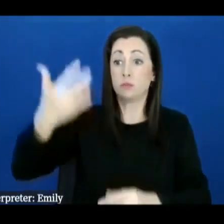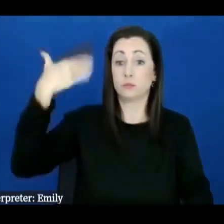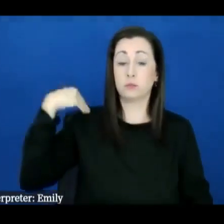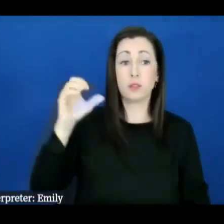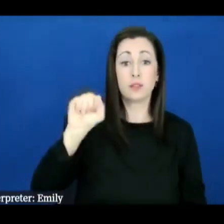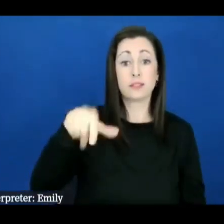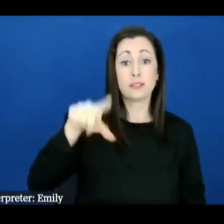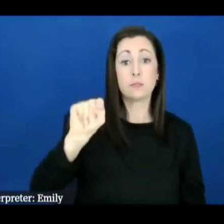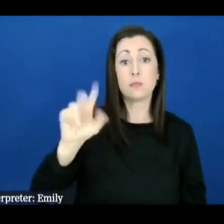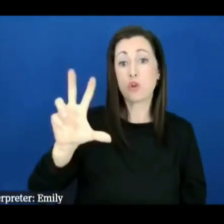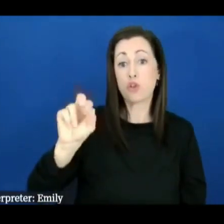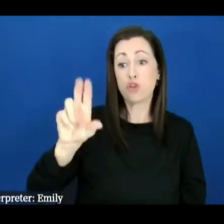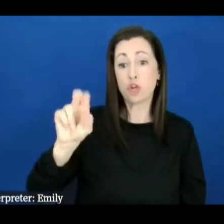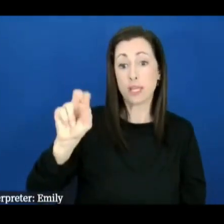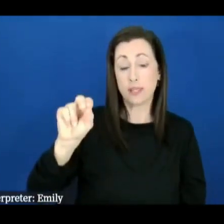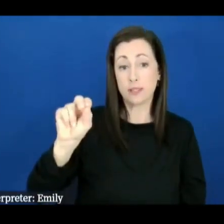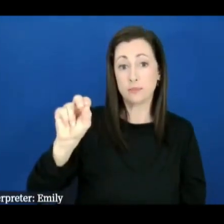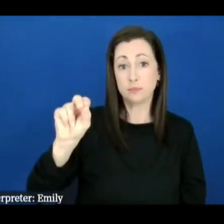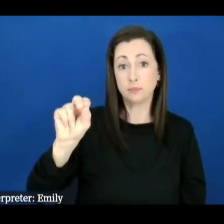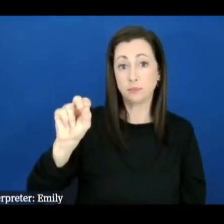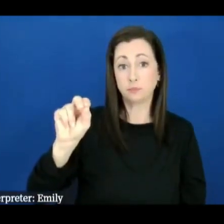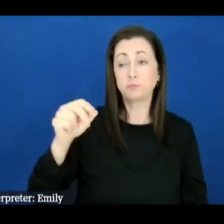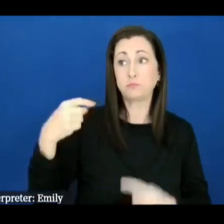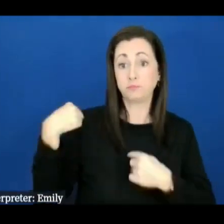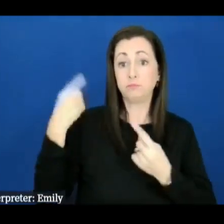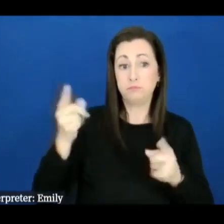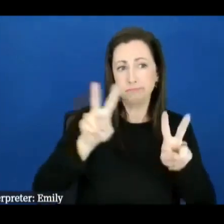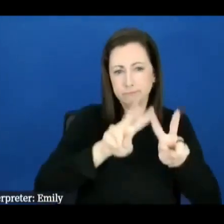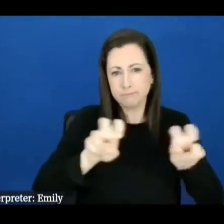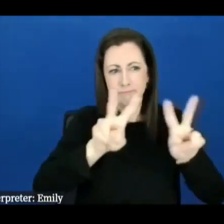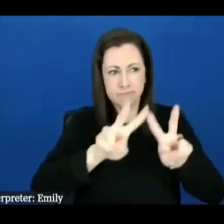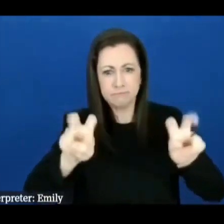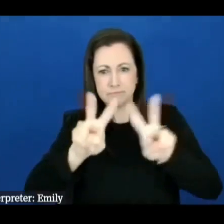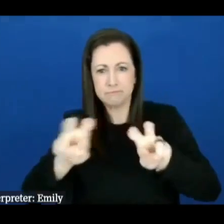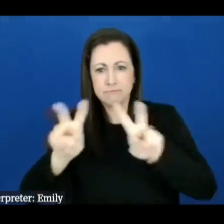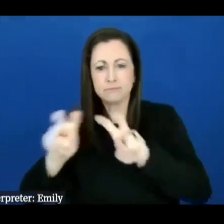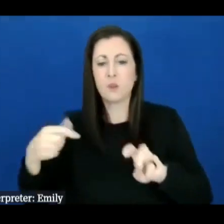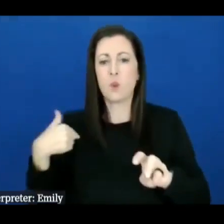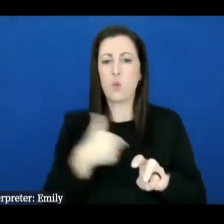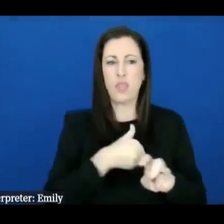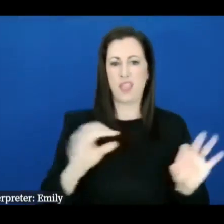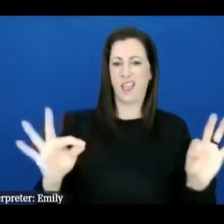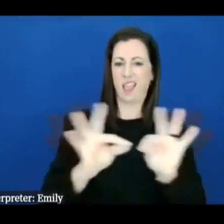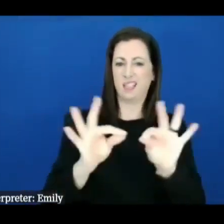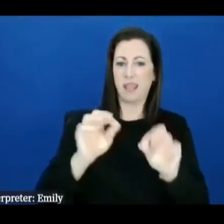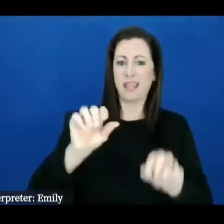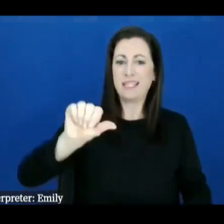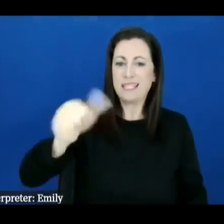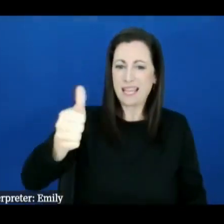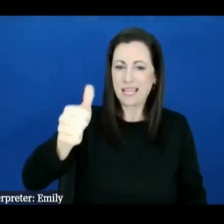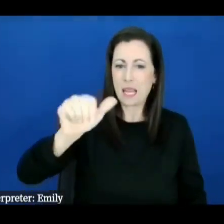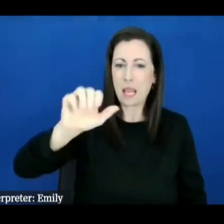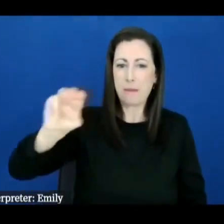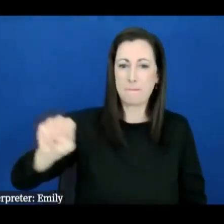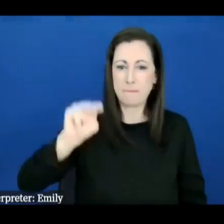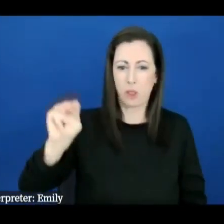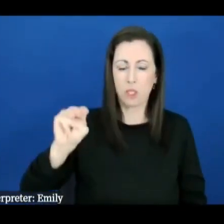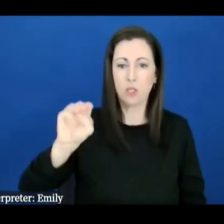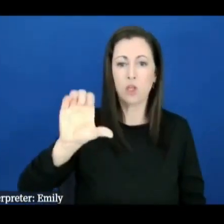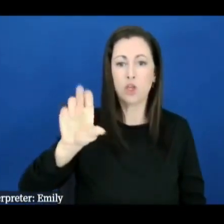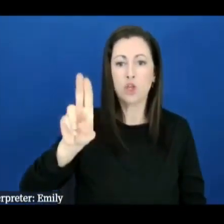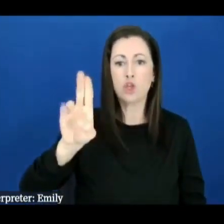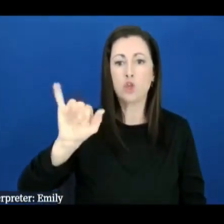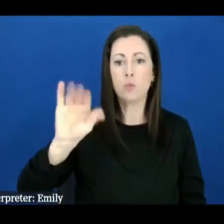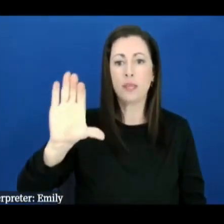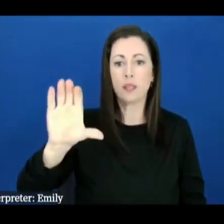um and so after those assessments it was estimated that there's 10 million cubic yards of debris and it's various